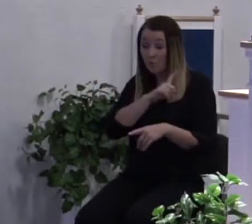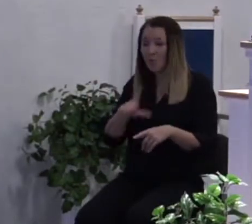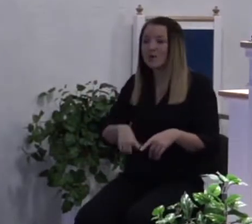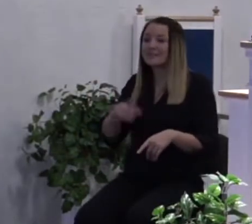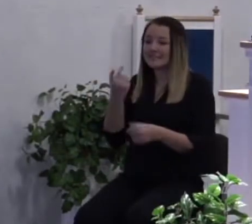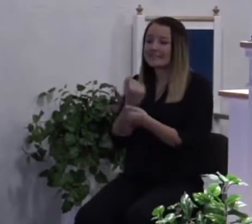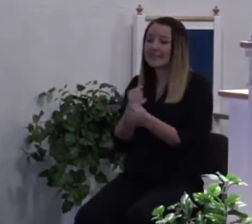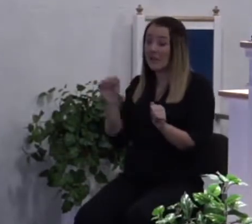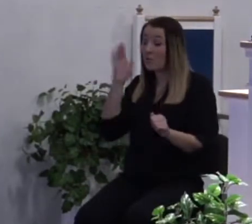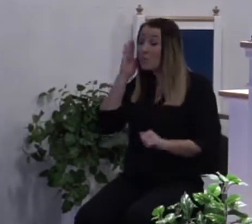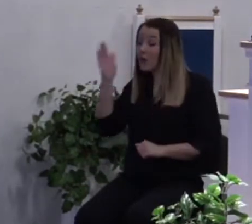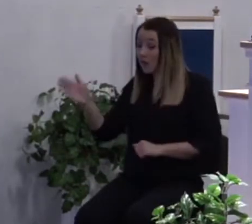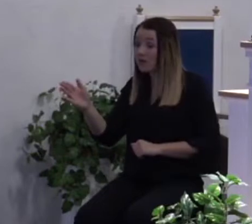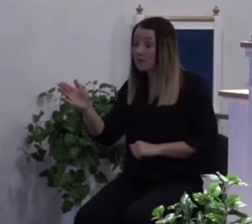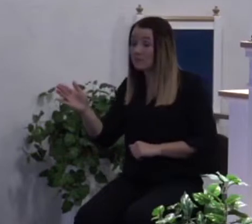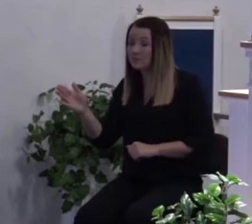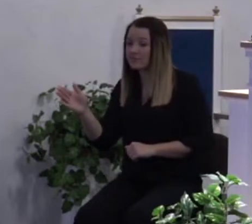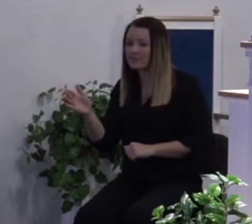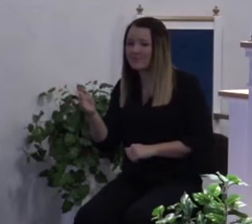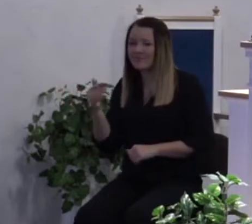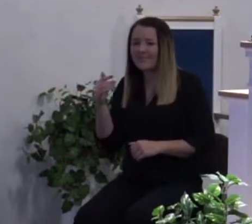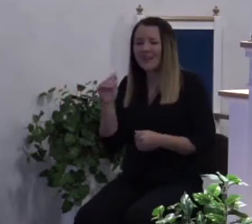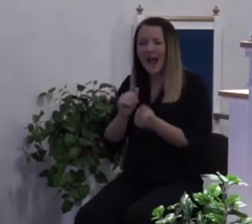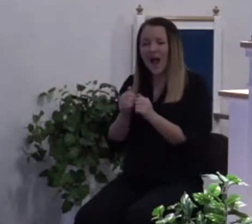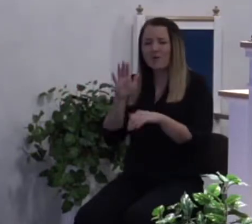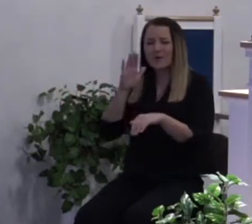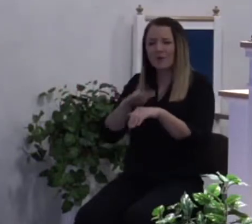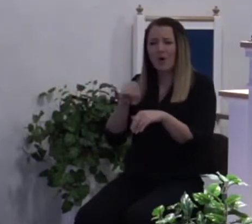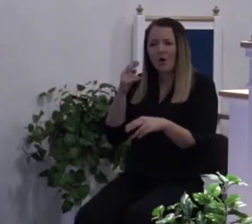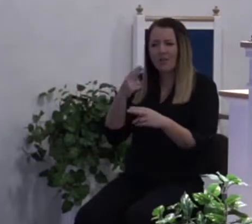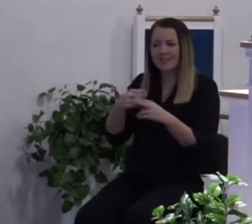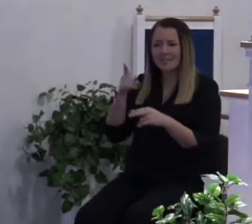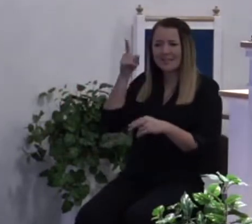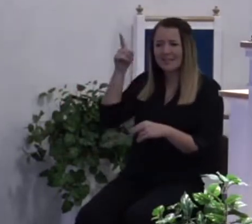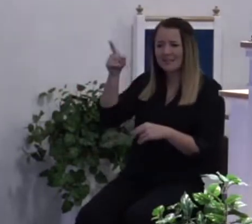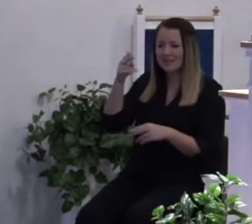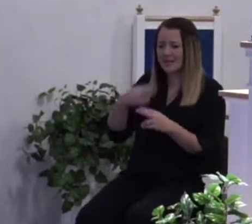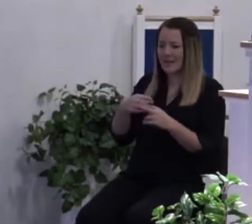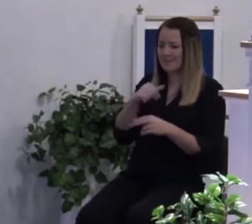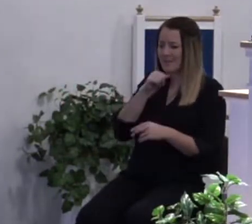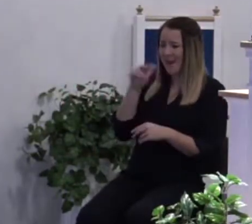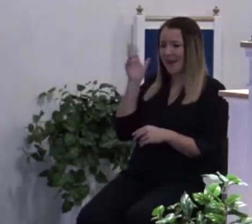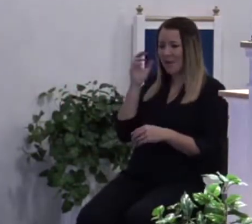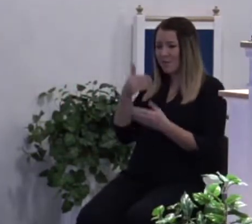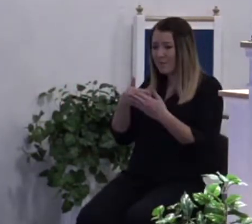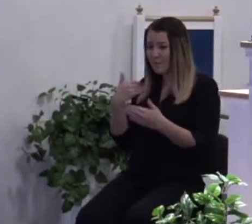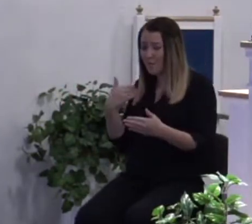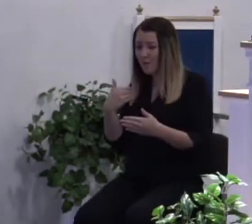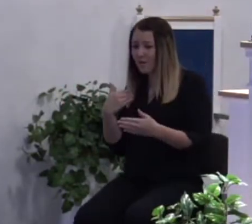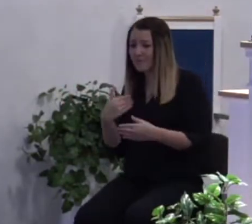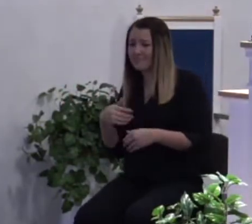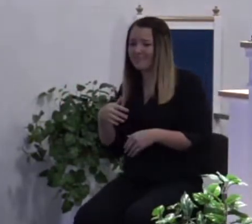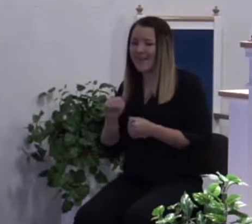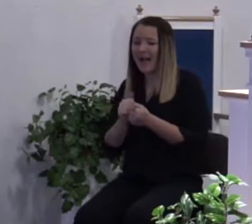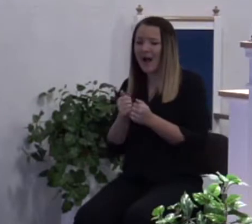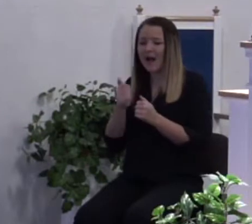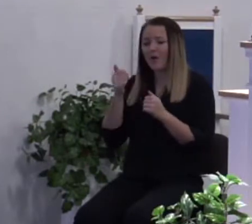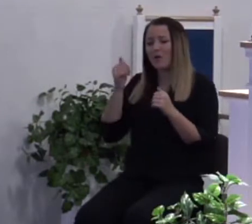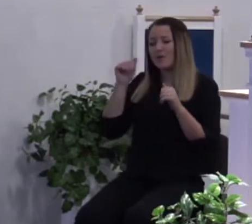and how shall he call on him in whom he has not heard and how shall he hear without a